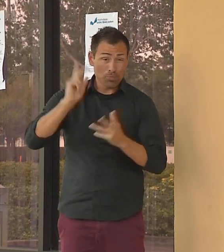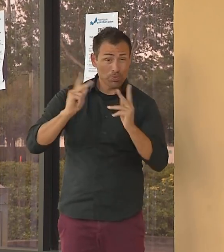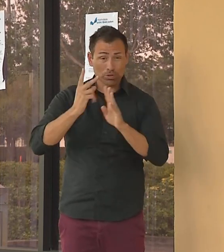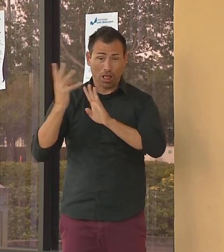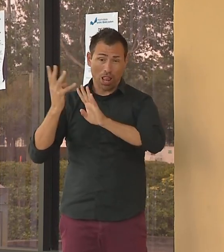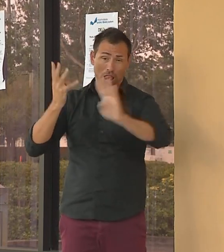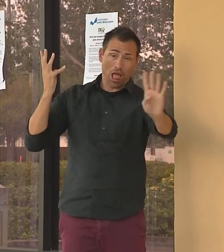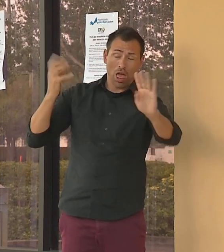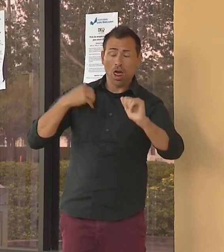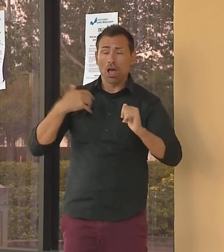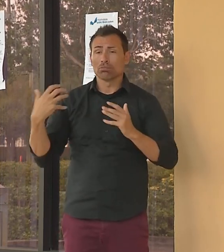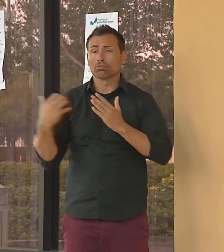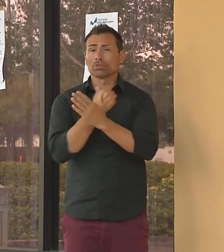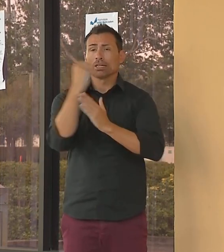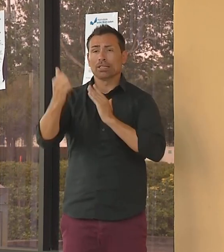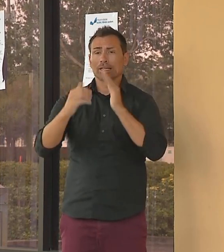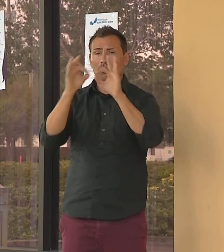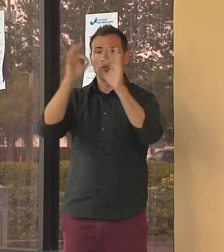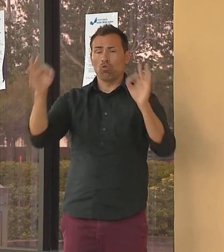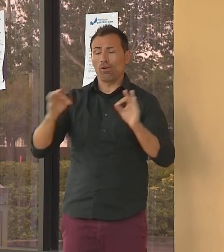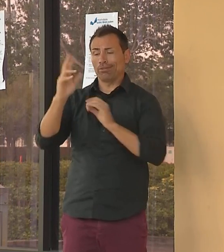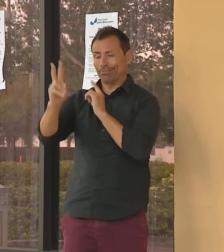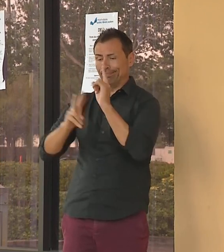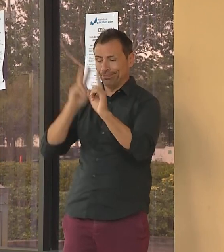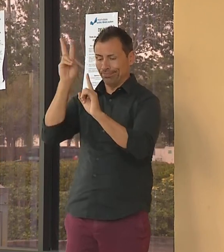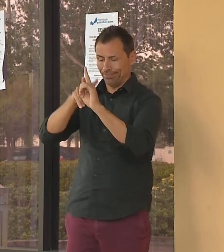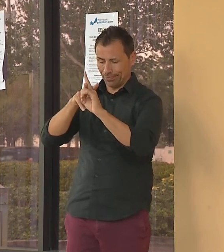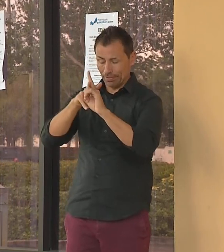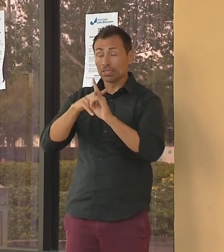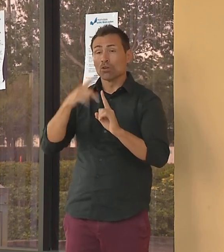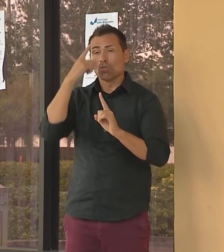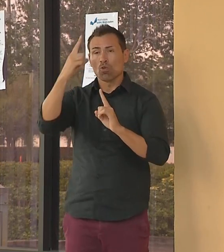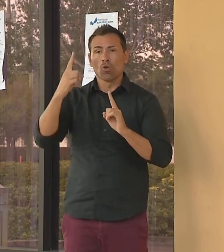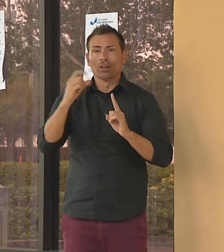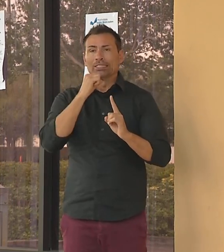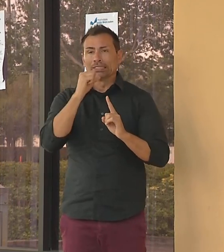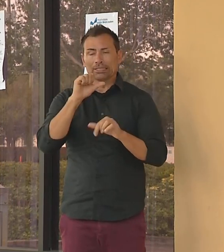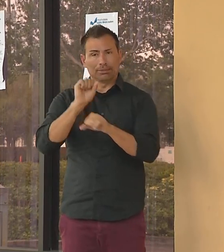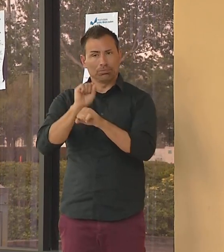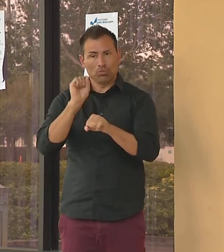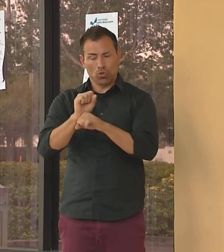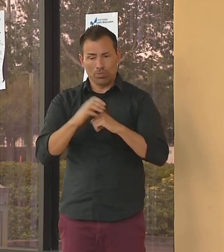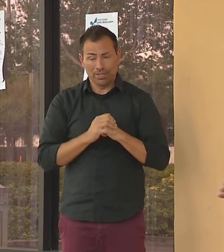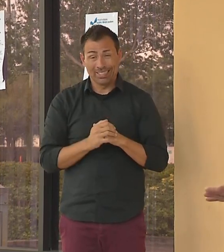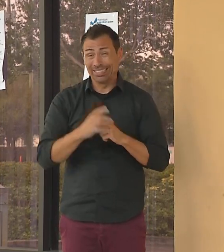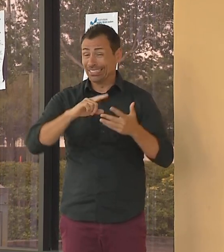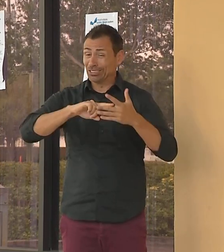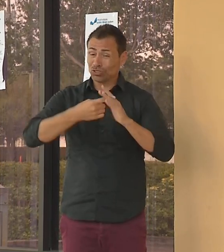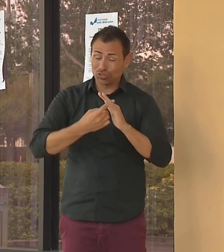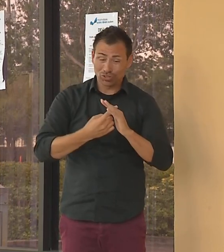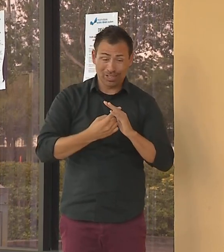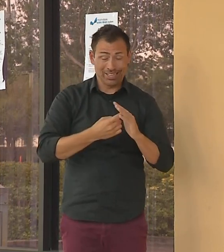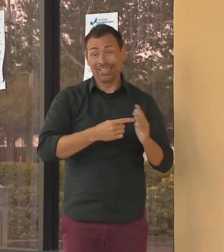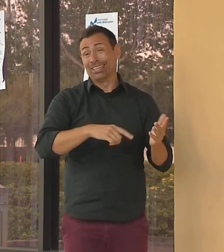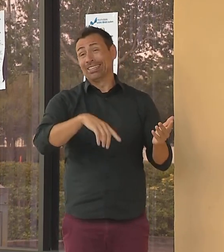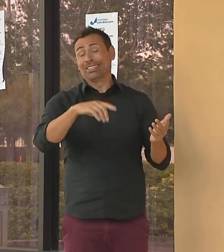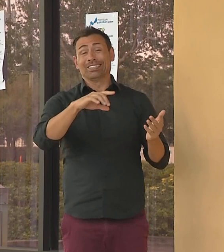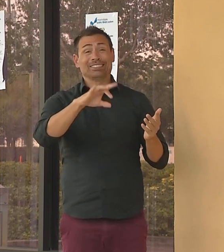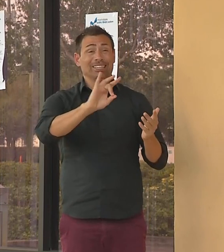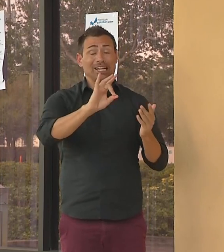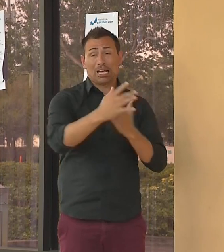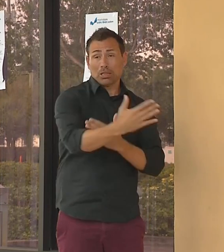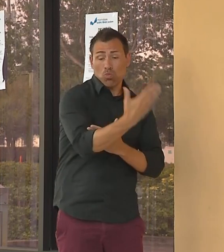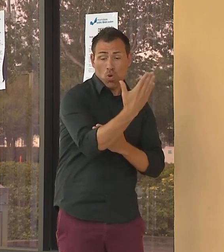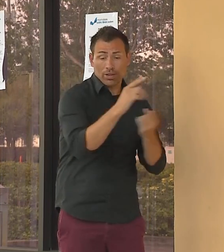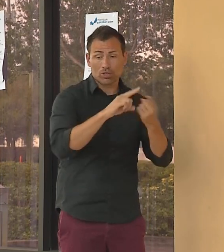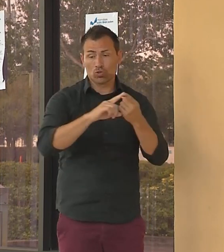from eight o'clock in the morning to seven o'clock at night. That's eight o'clock in the morning to seven o'clock at night every day, seven days a week. To